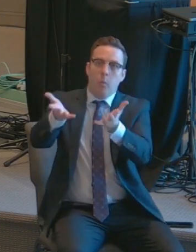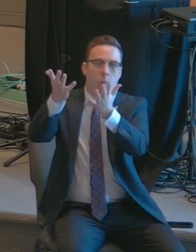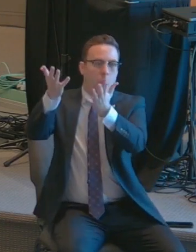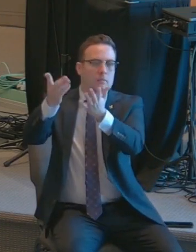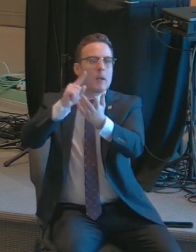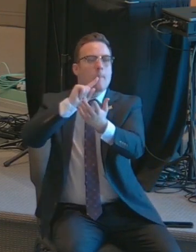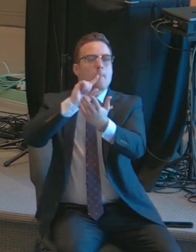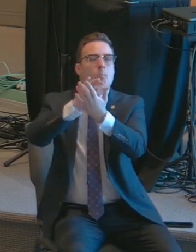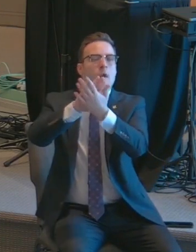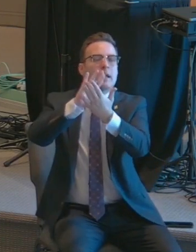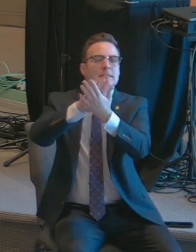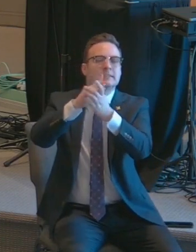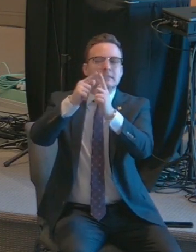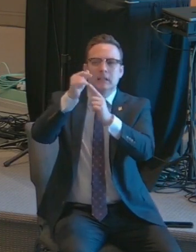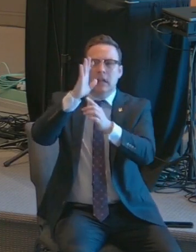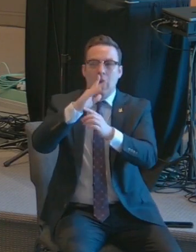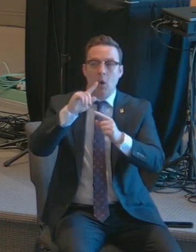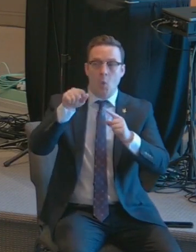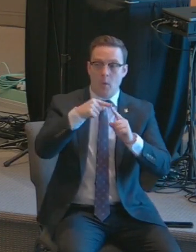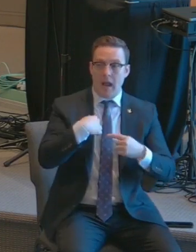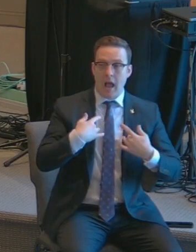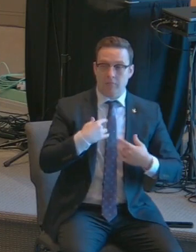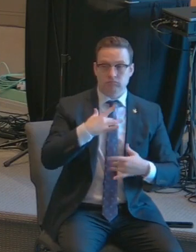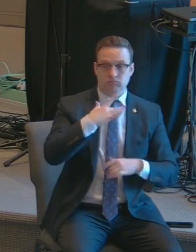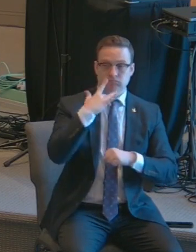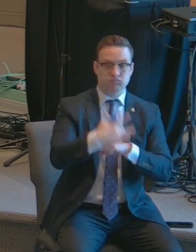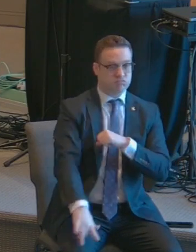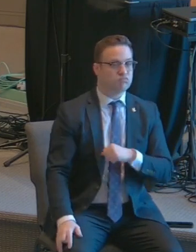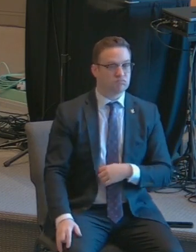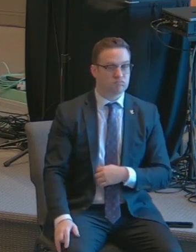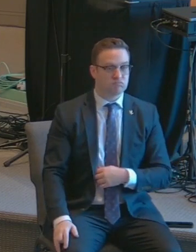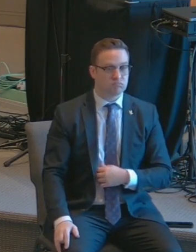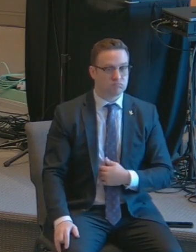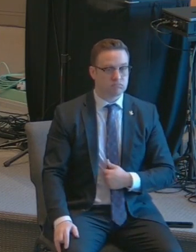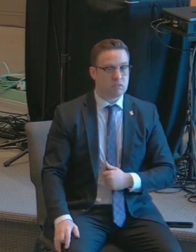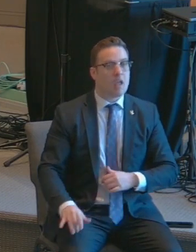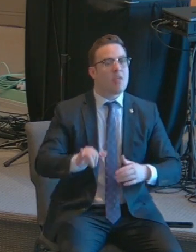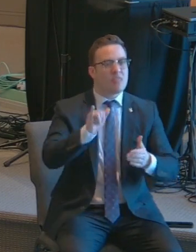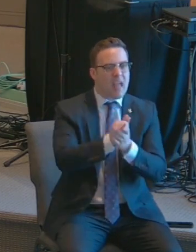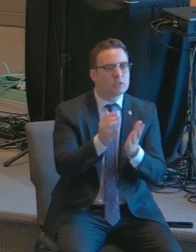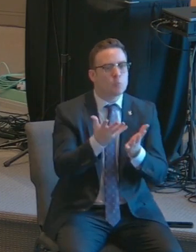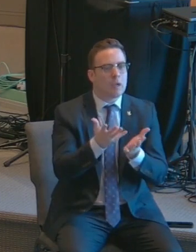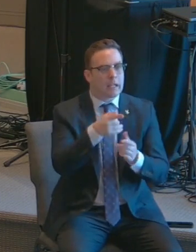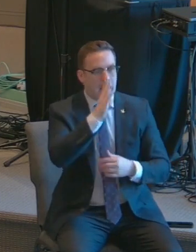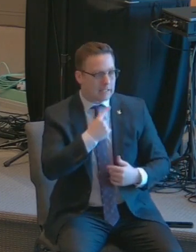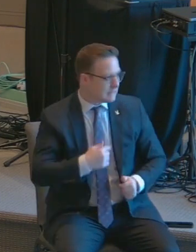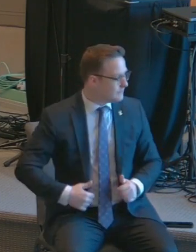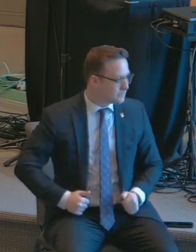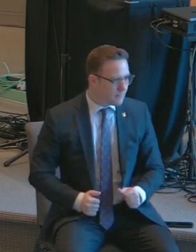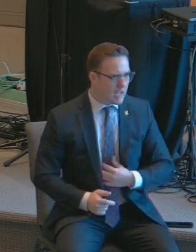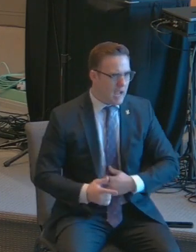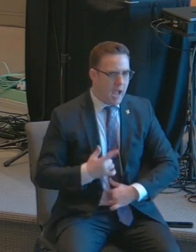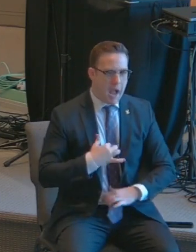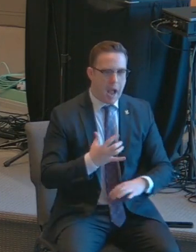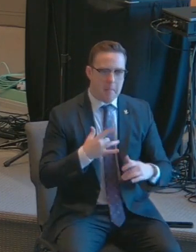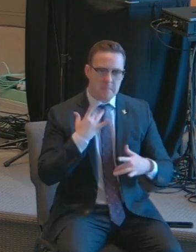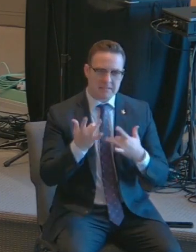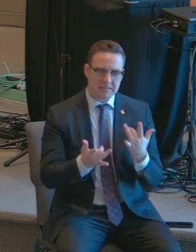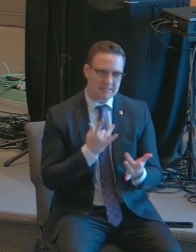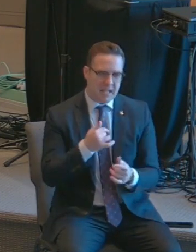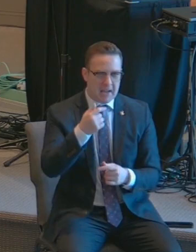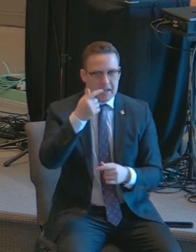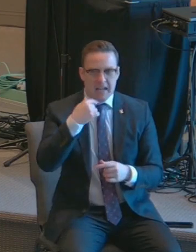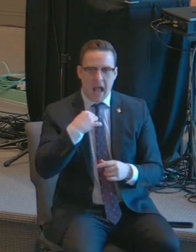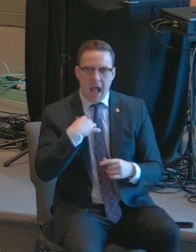by little, and more and more. And God has been pulling things out of me and saying, Chris, will you give this up? Here you go.